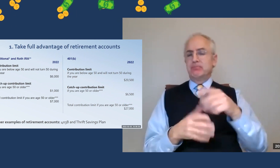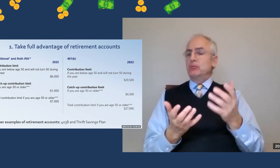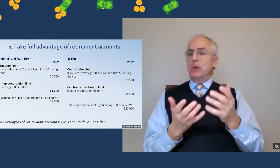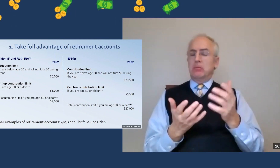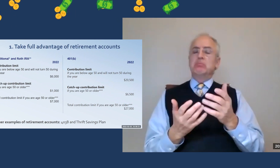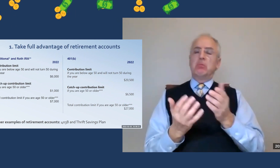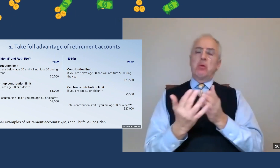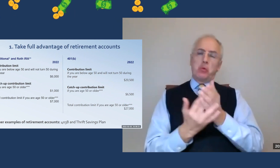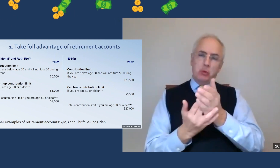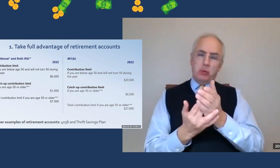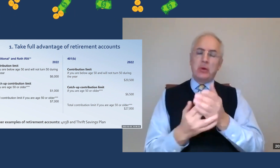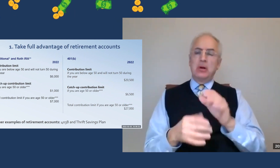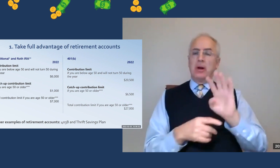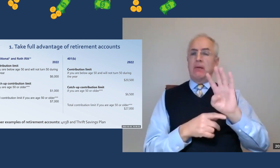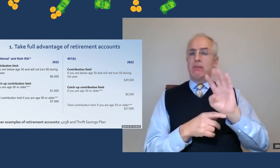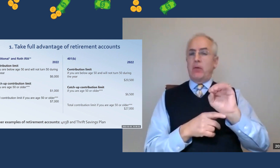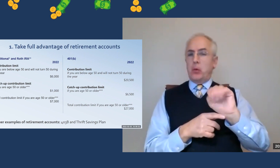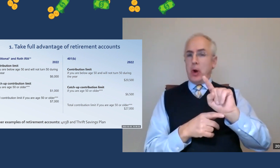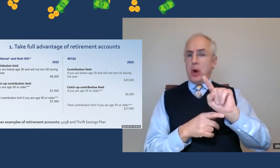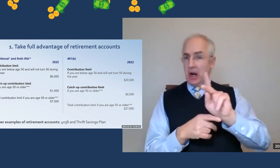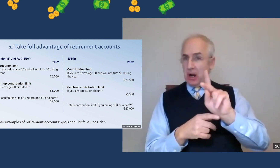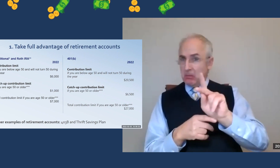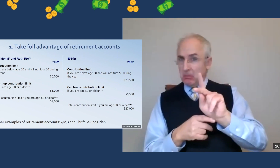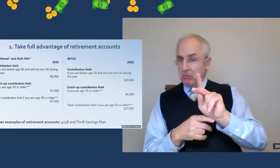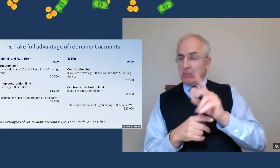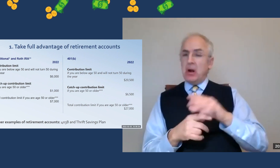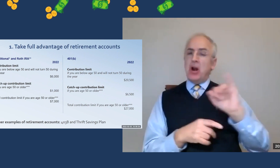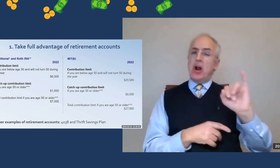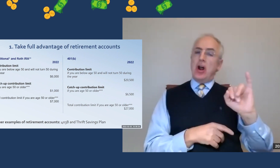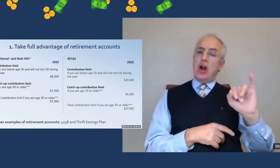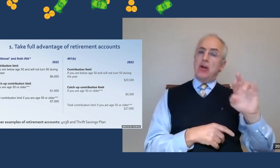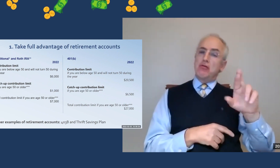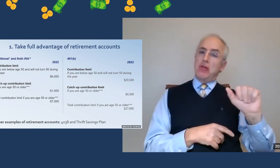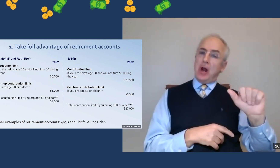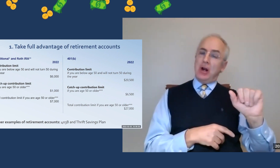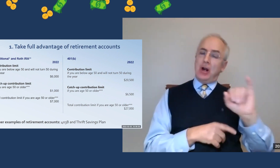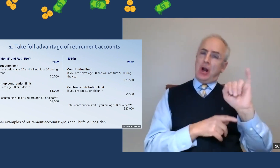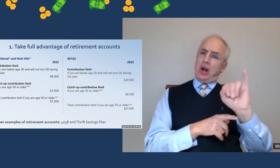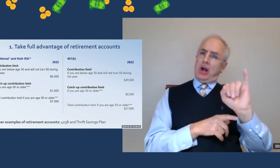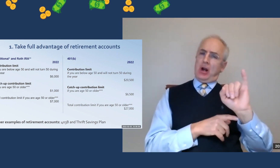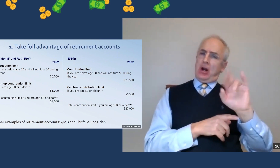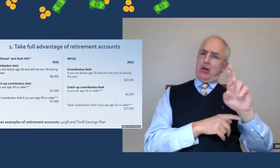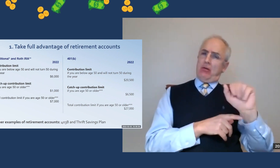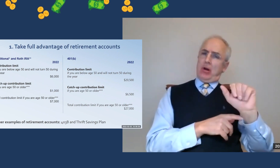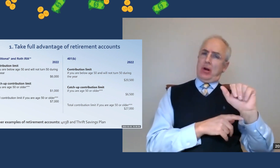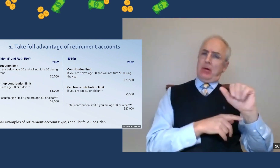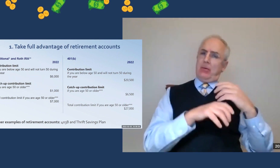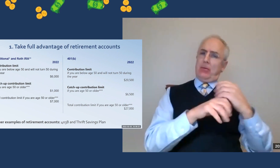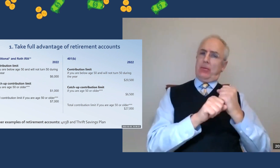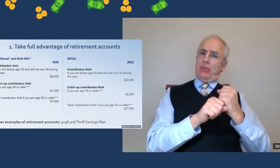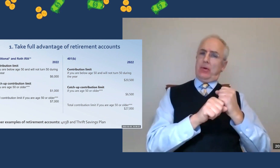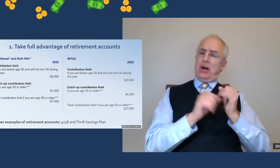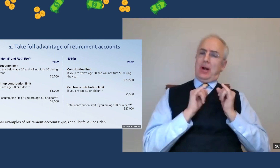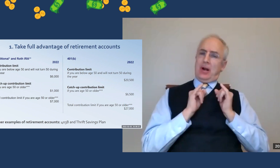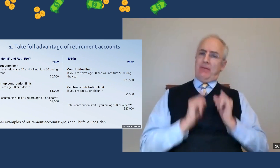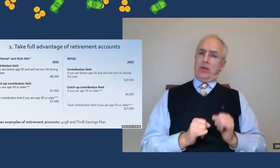Now, the majority of Americans usually use a 401k or a Roth IRA.